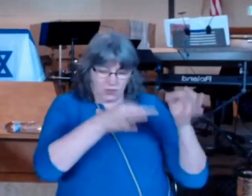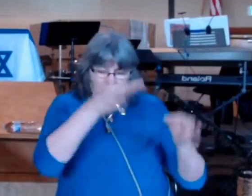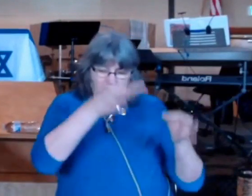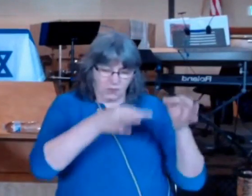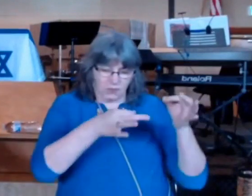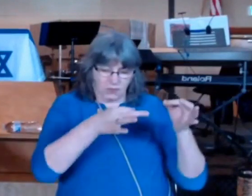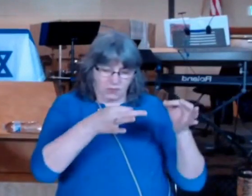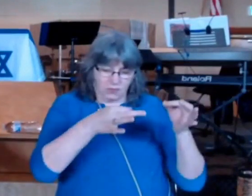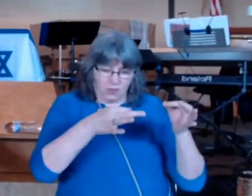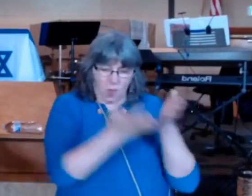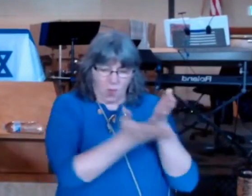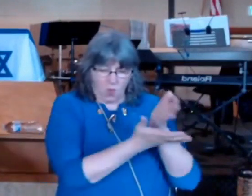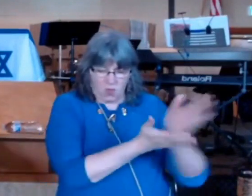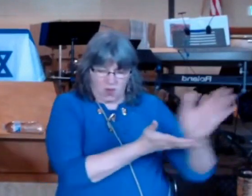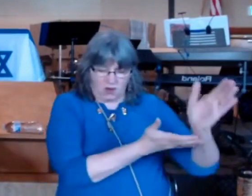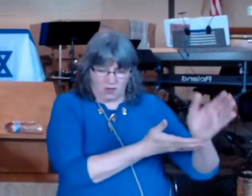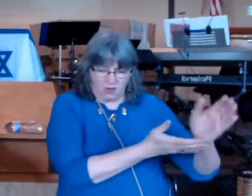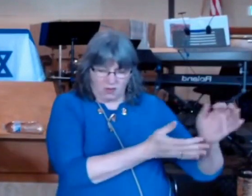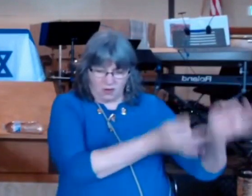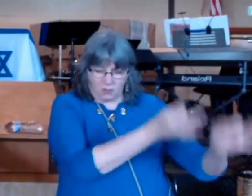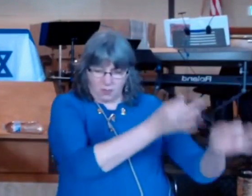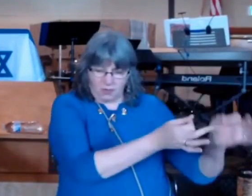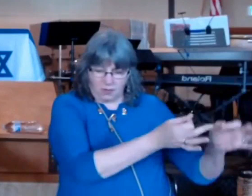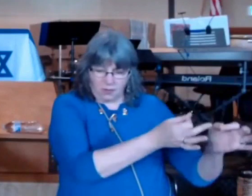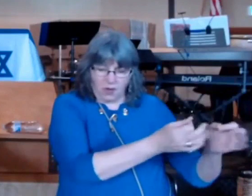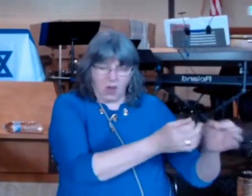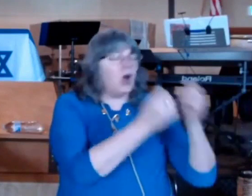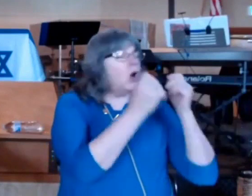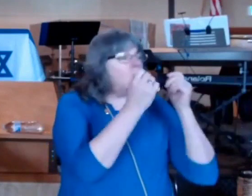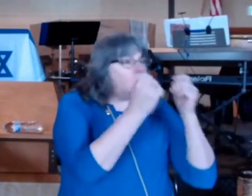who judge righteous judgment